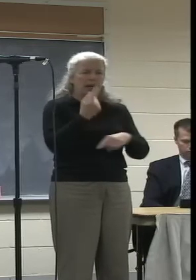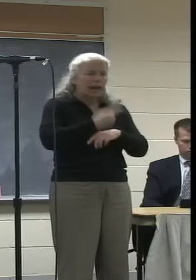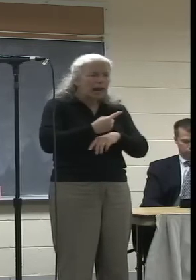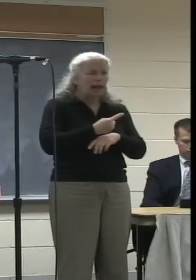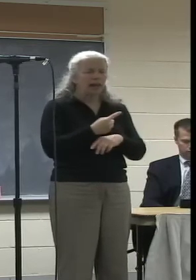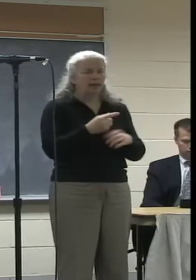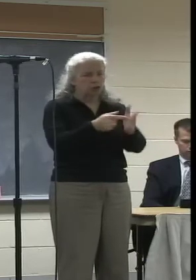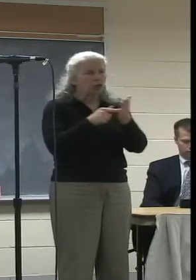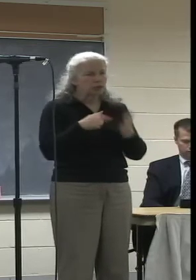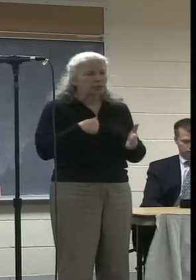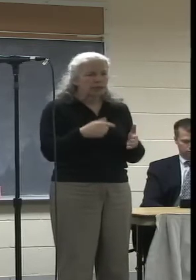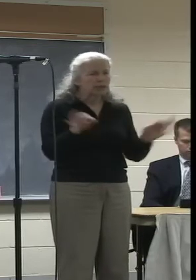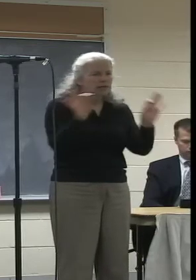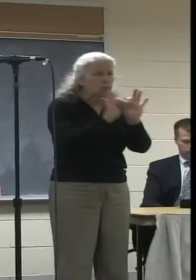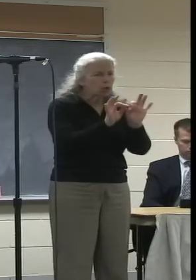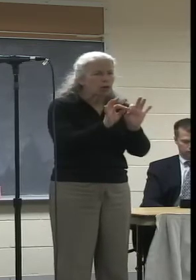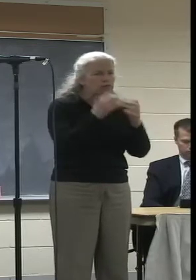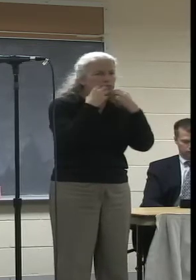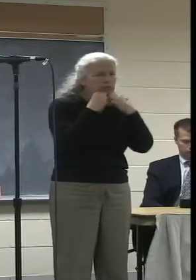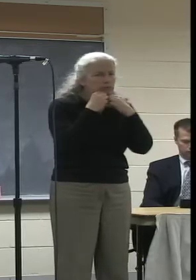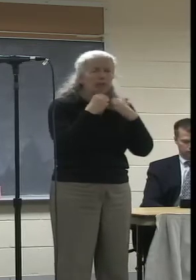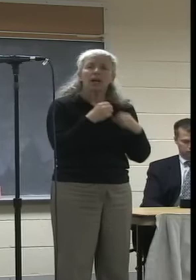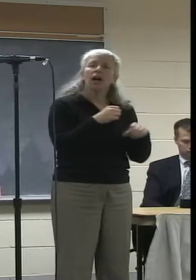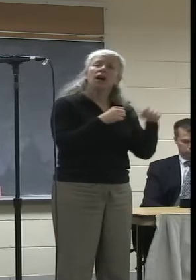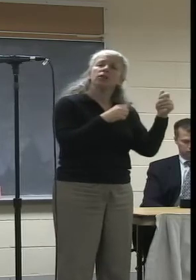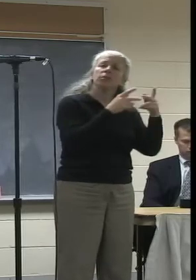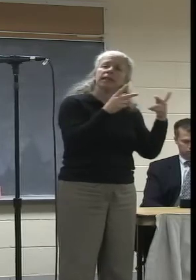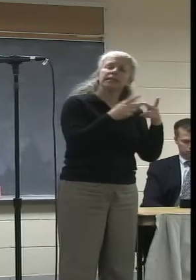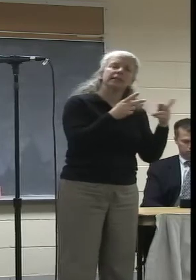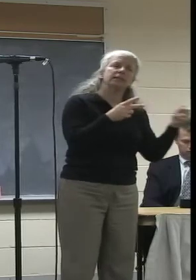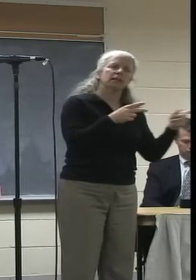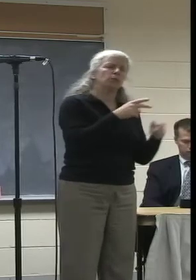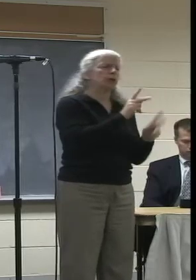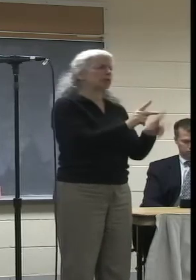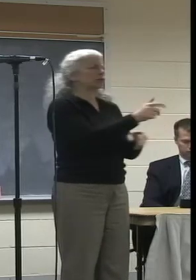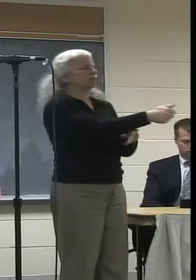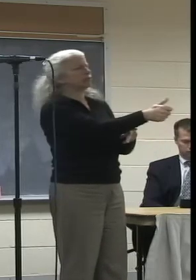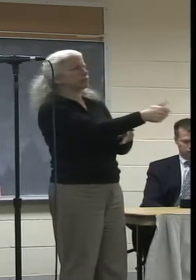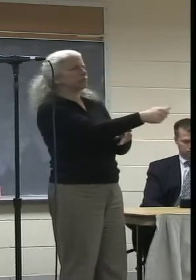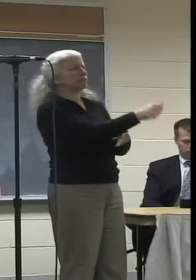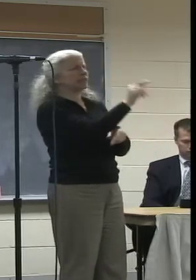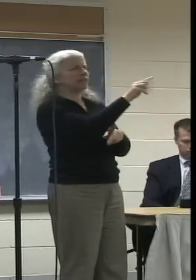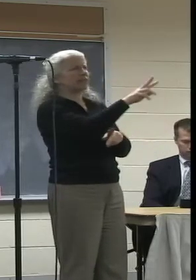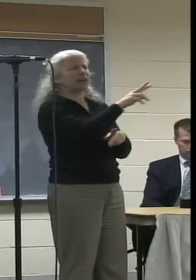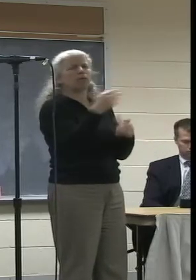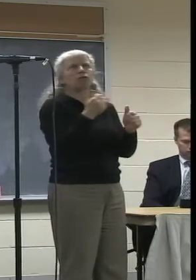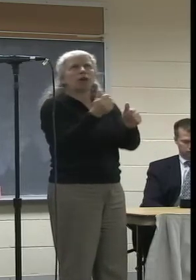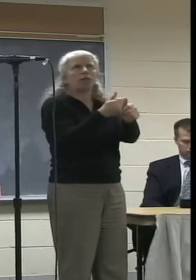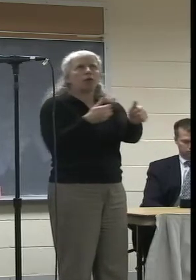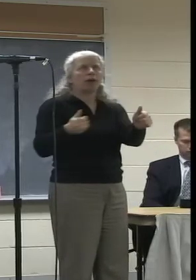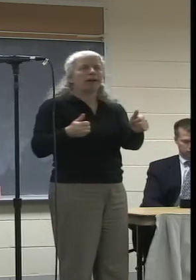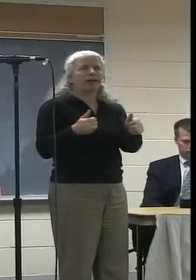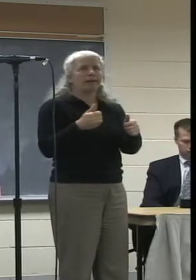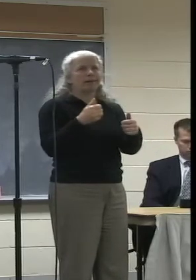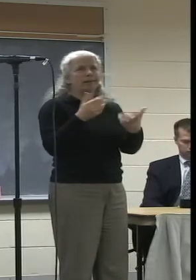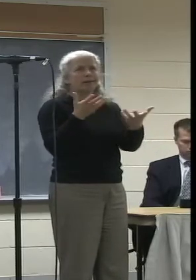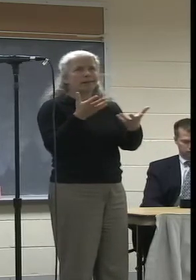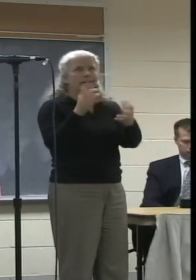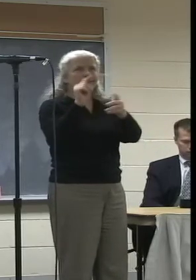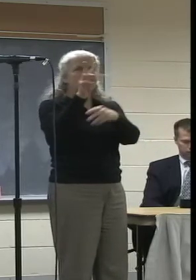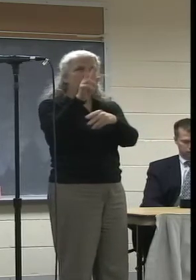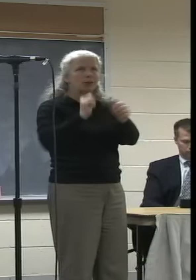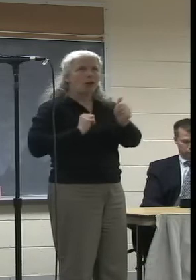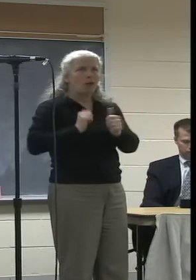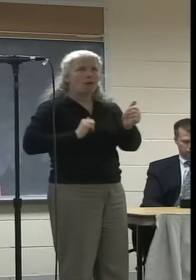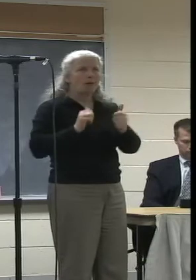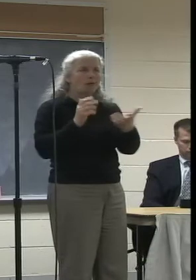to me. One somewhere else in the U.S. Last night I was flipping through channels desperately trying to avoid desperate housewives, when I came